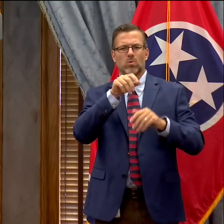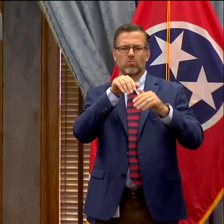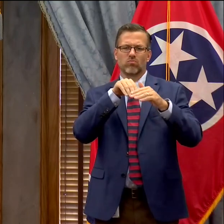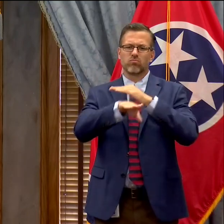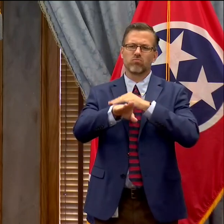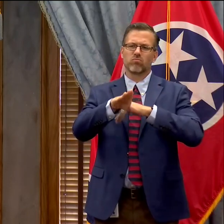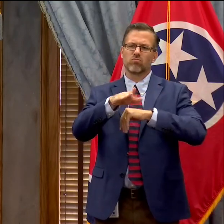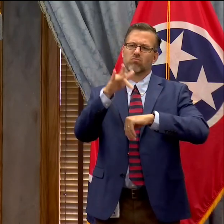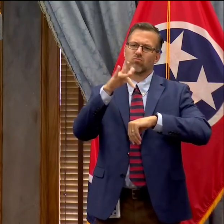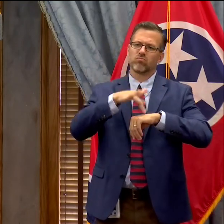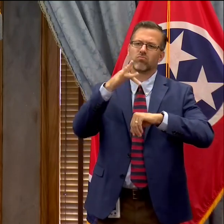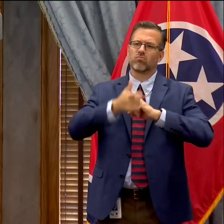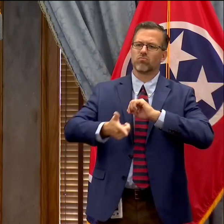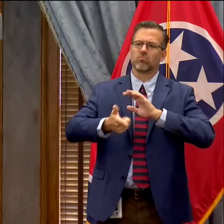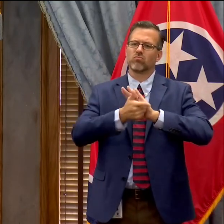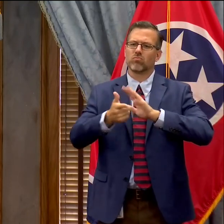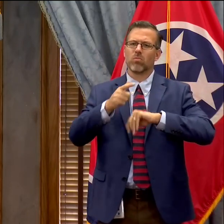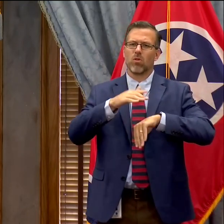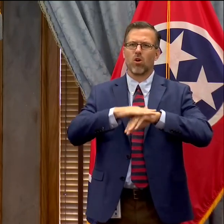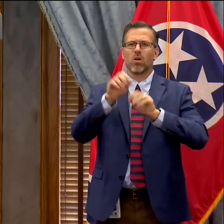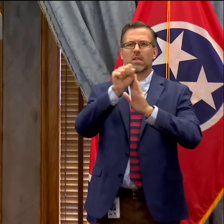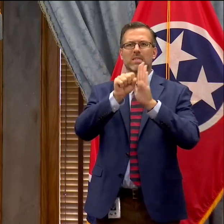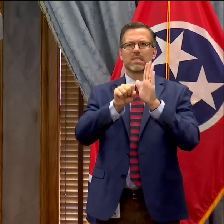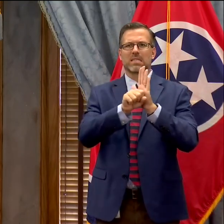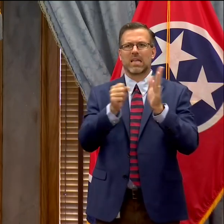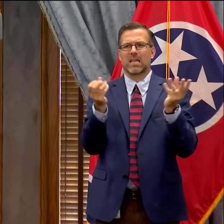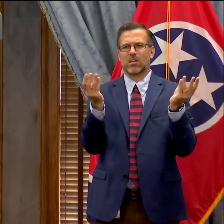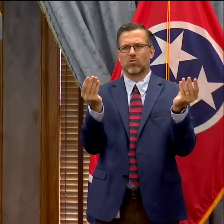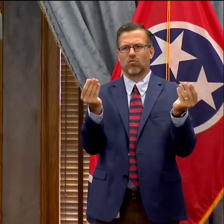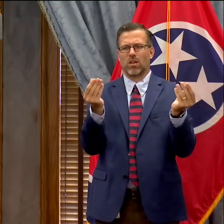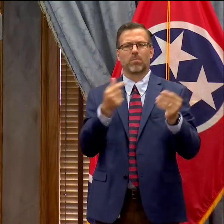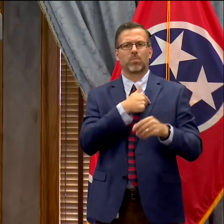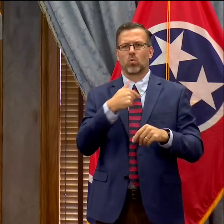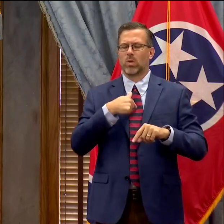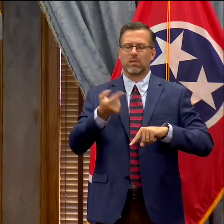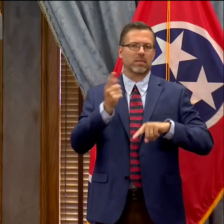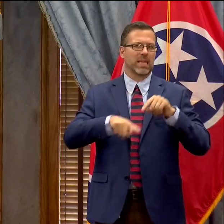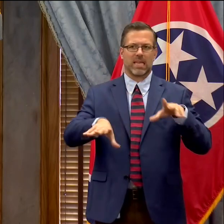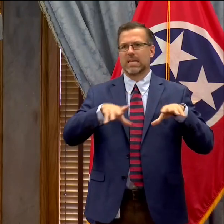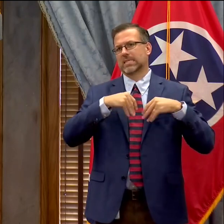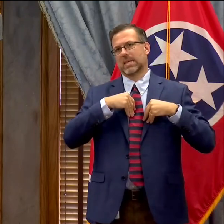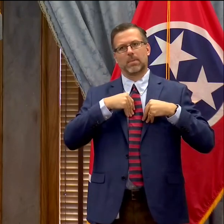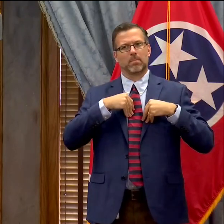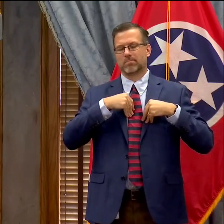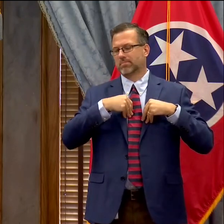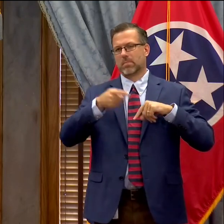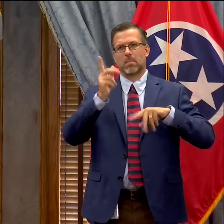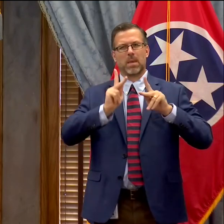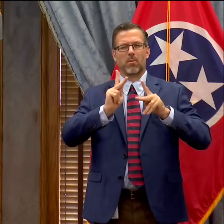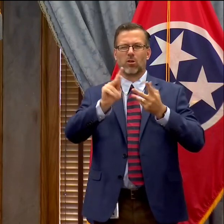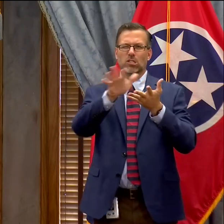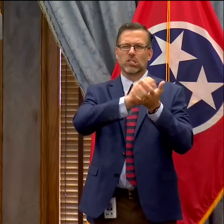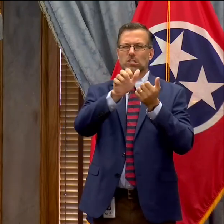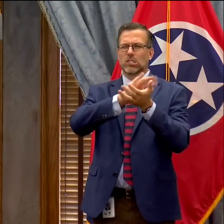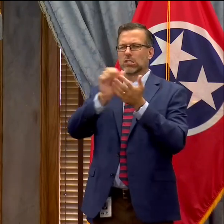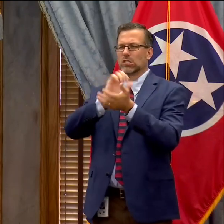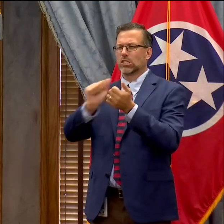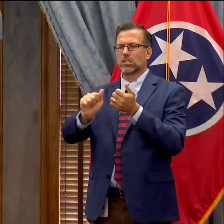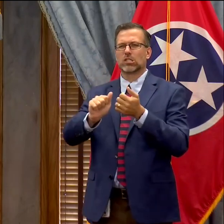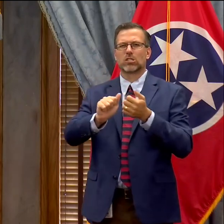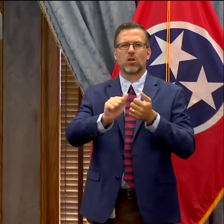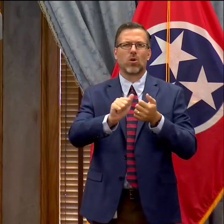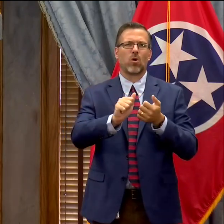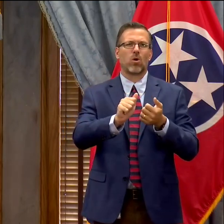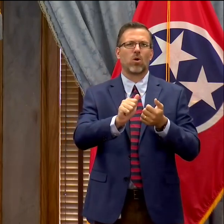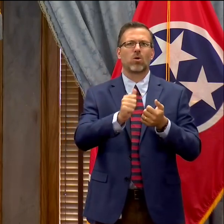trespassing. We can't tolerate lawlessness and destruction of property in this state, and I think the intent of the law around the use